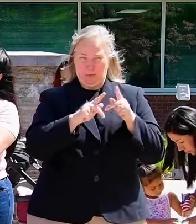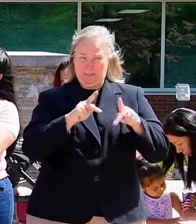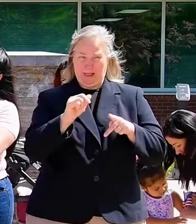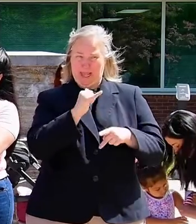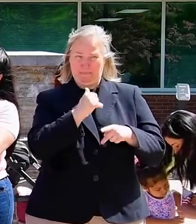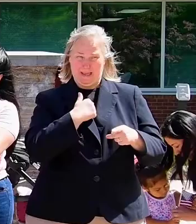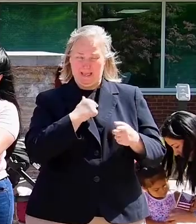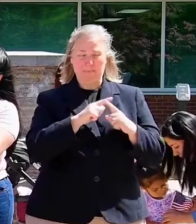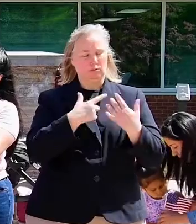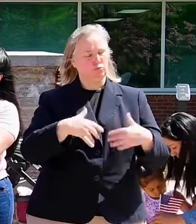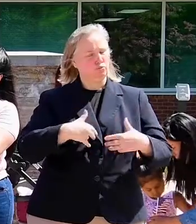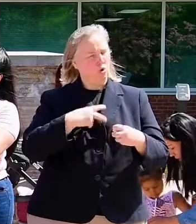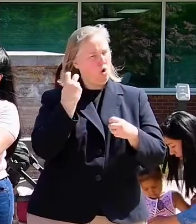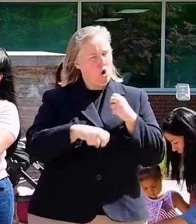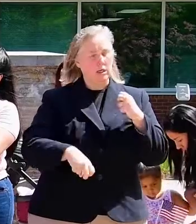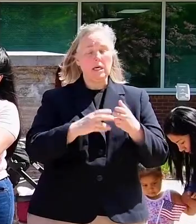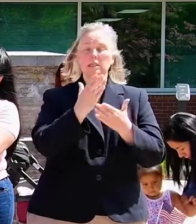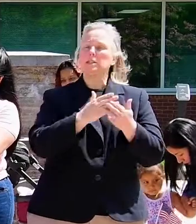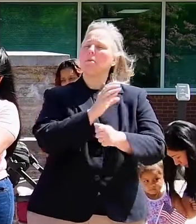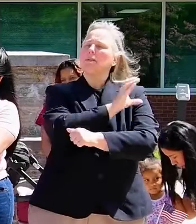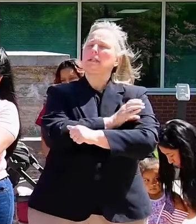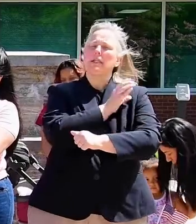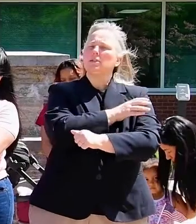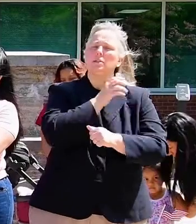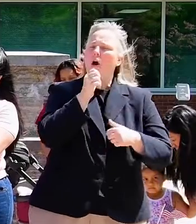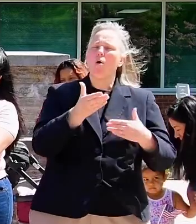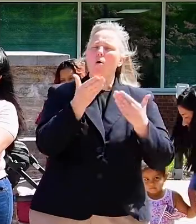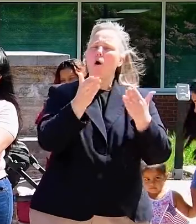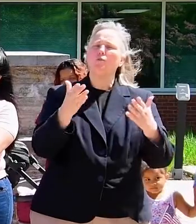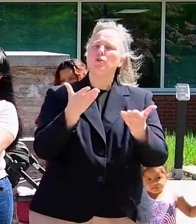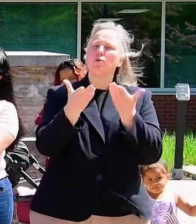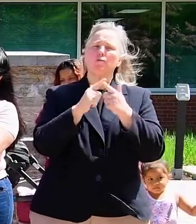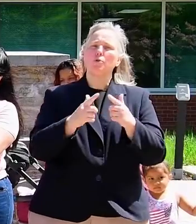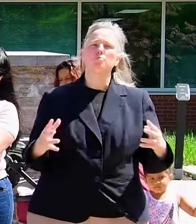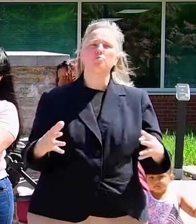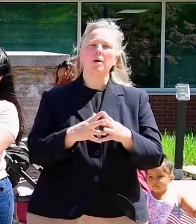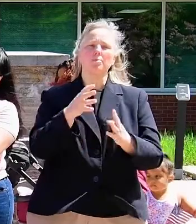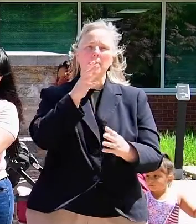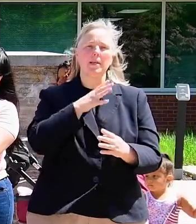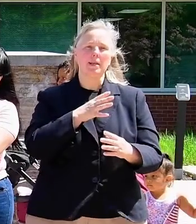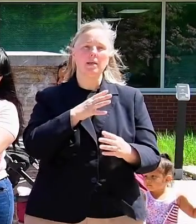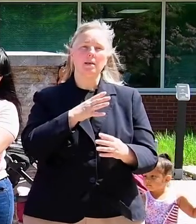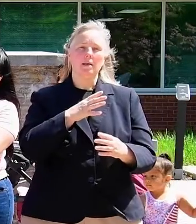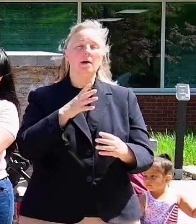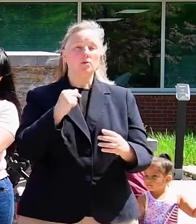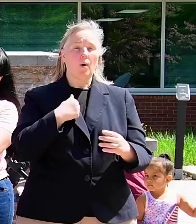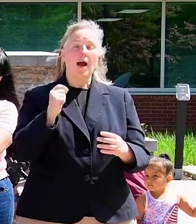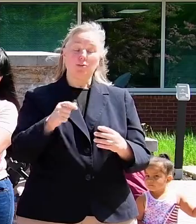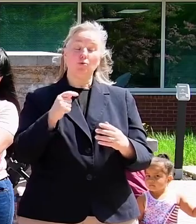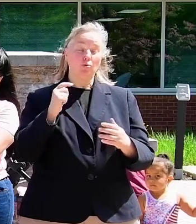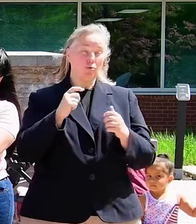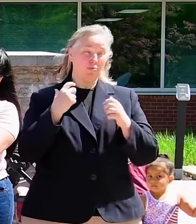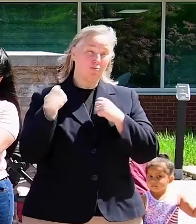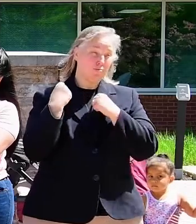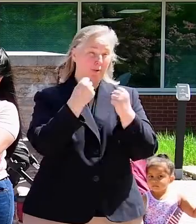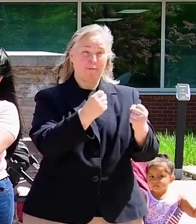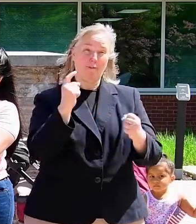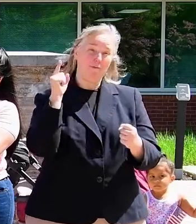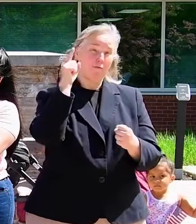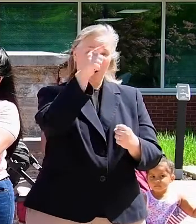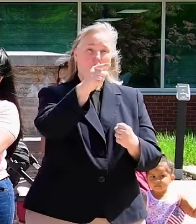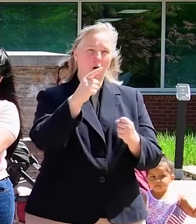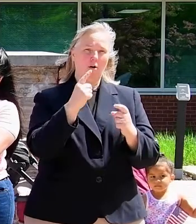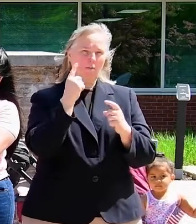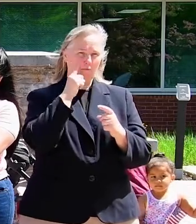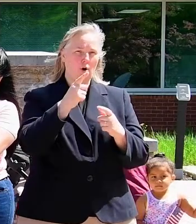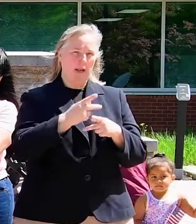was very hard. Some clinics do not offer service for pregnant women, so I had to travel very far to get care that